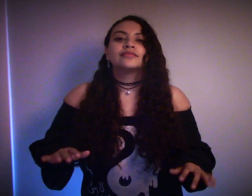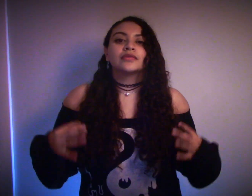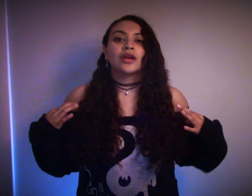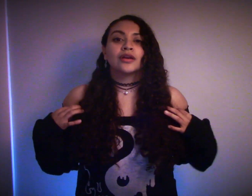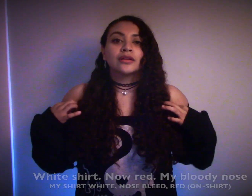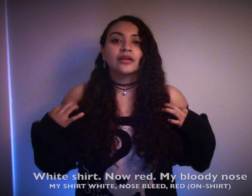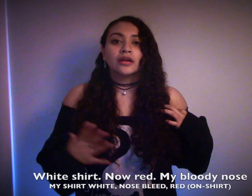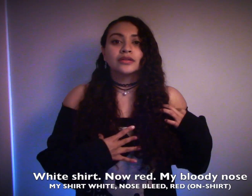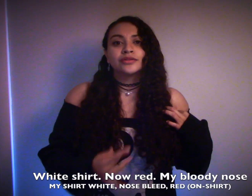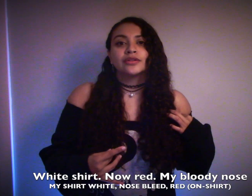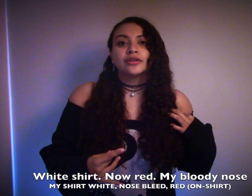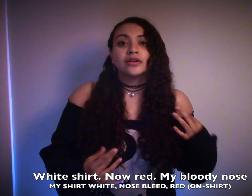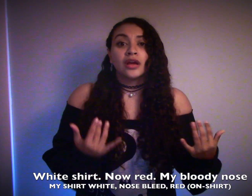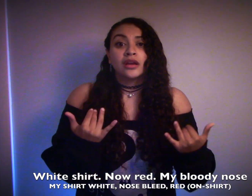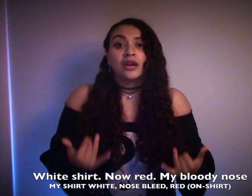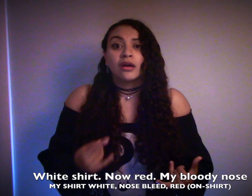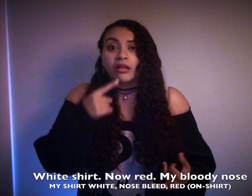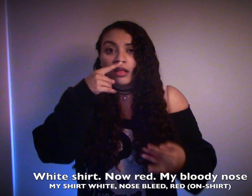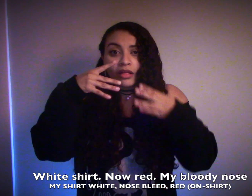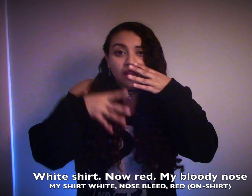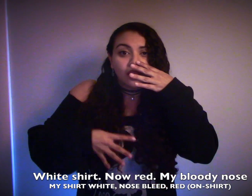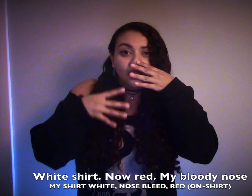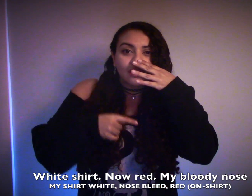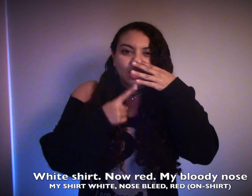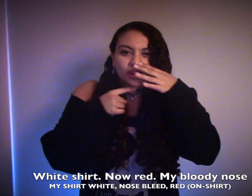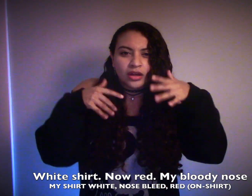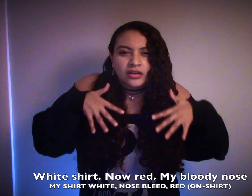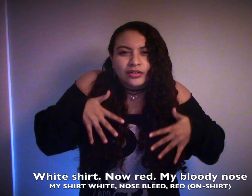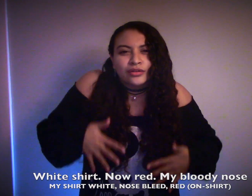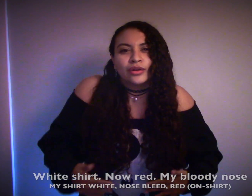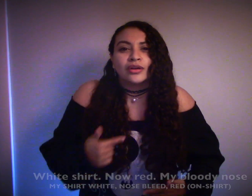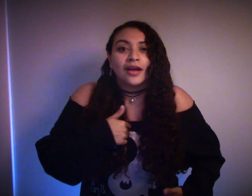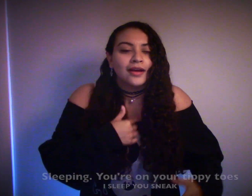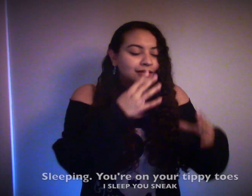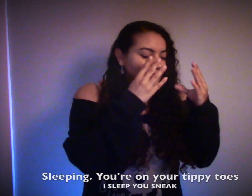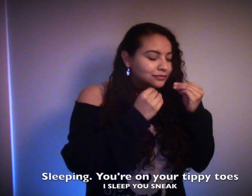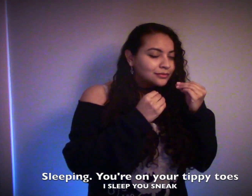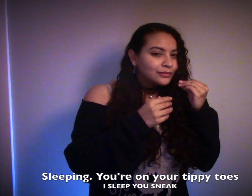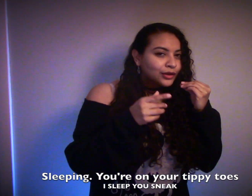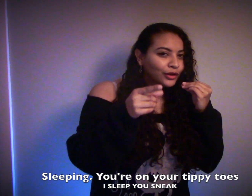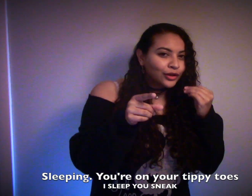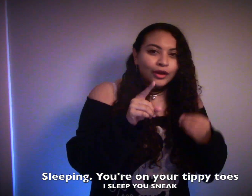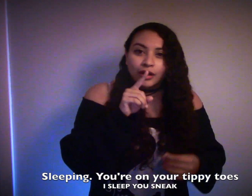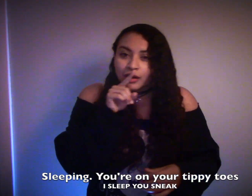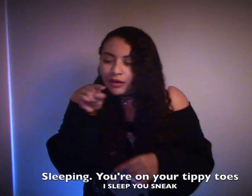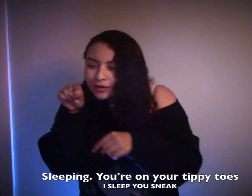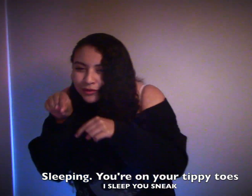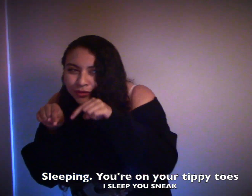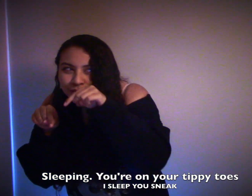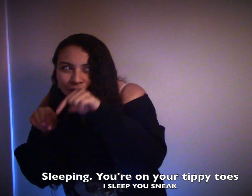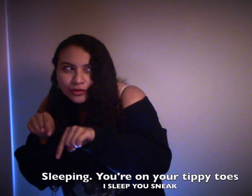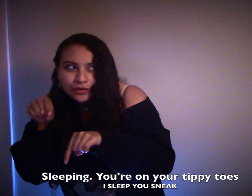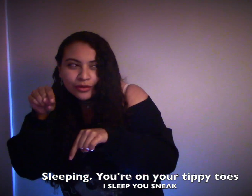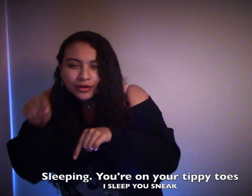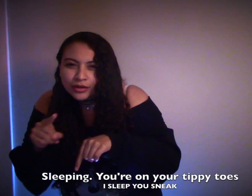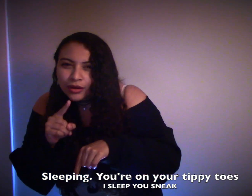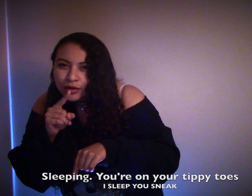White shirt now, red my bloody nose Sleeping you on your tippy toes